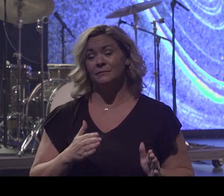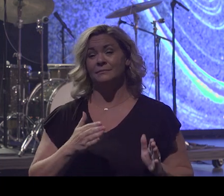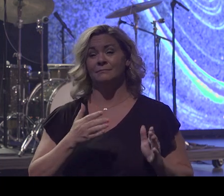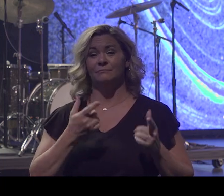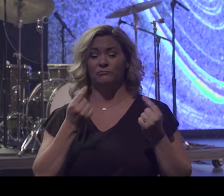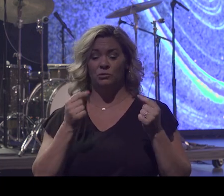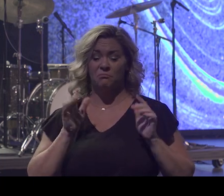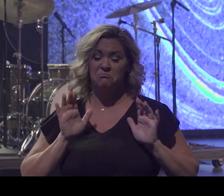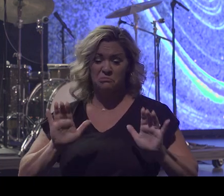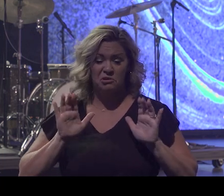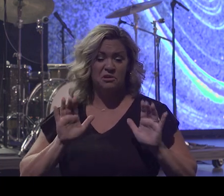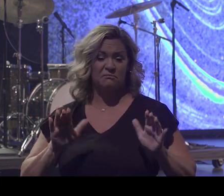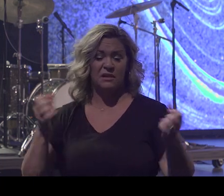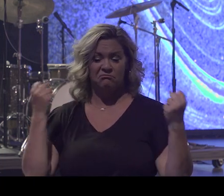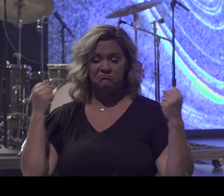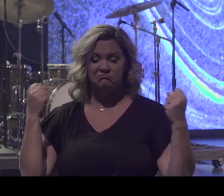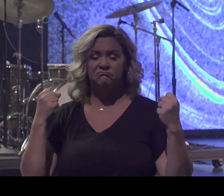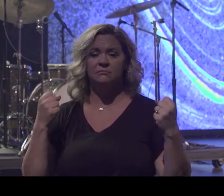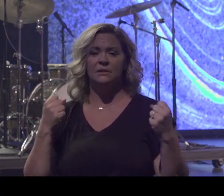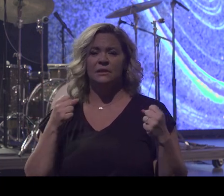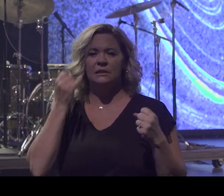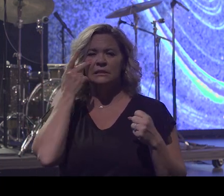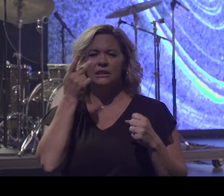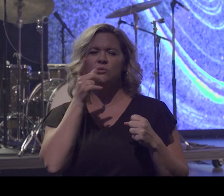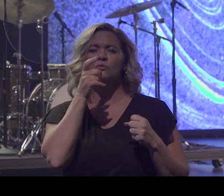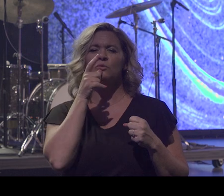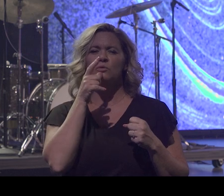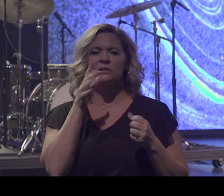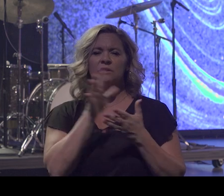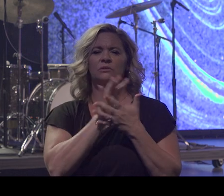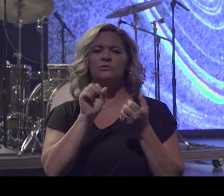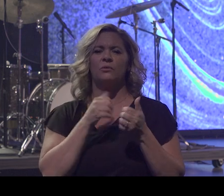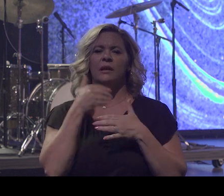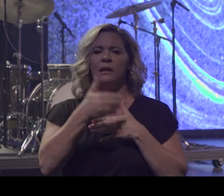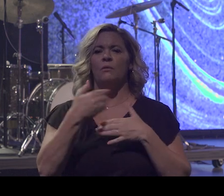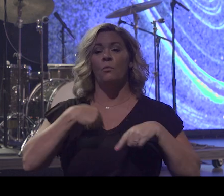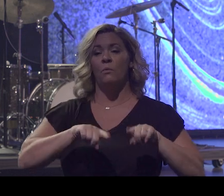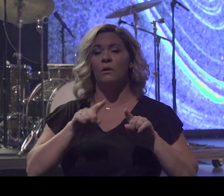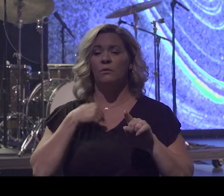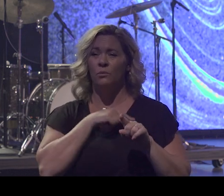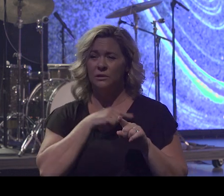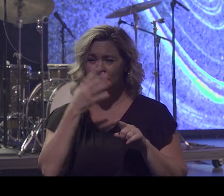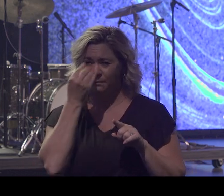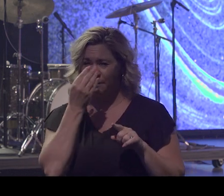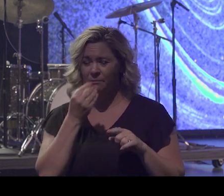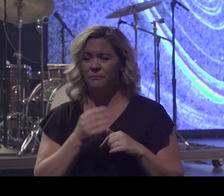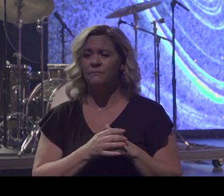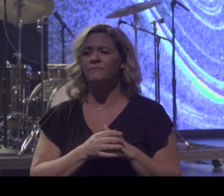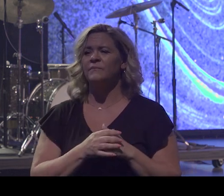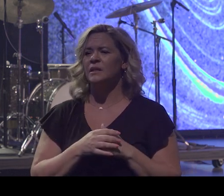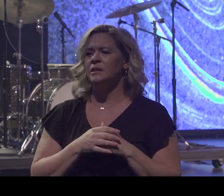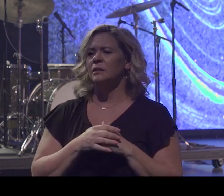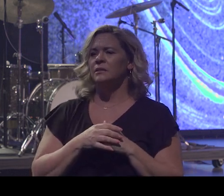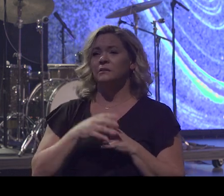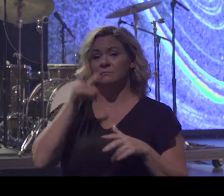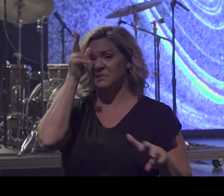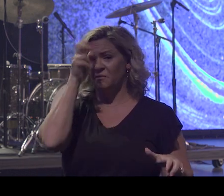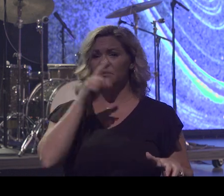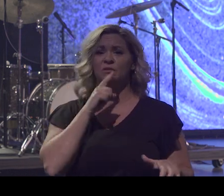Seeing who he's going to destroy while we're sleeping. He's 24-7. So as a Christian, you've to be 24